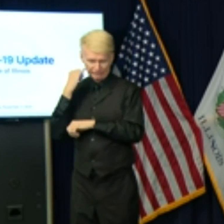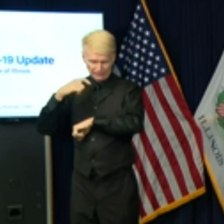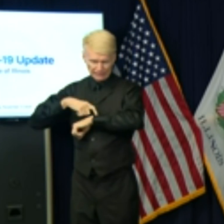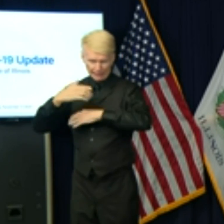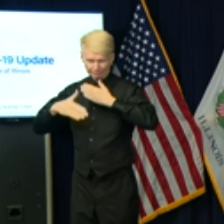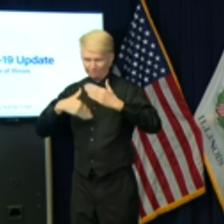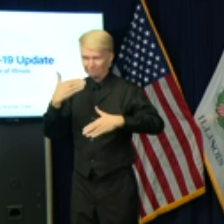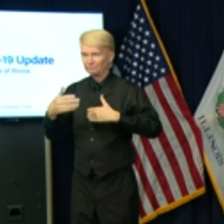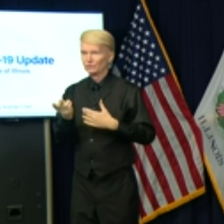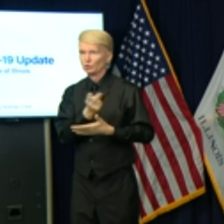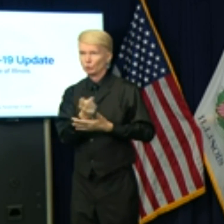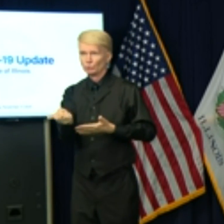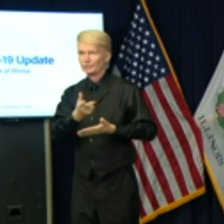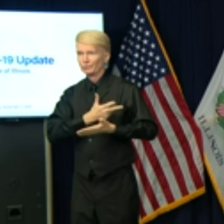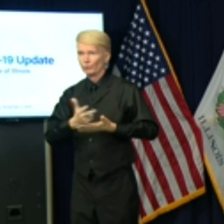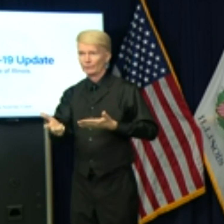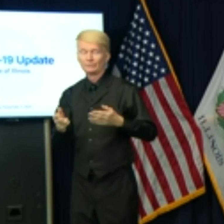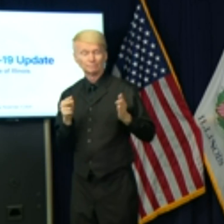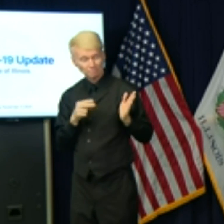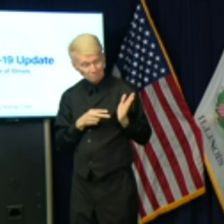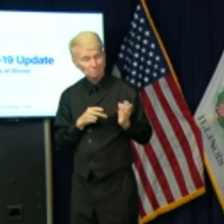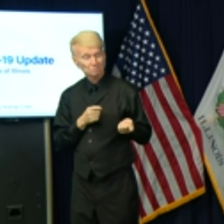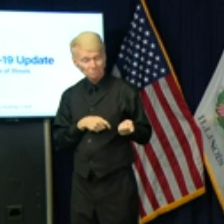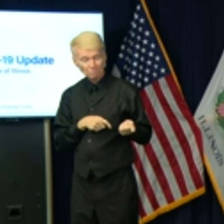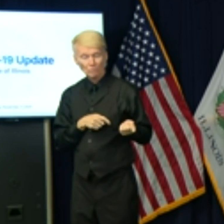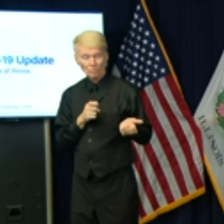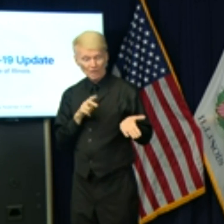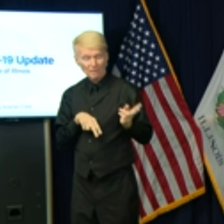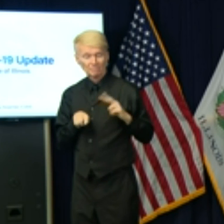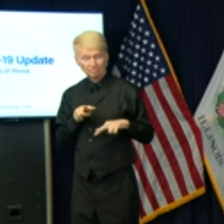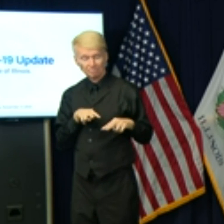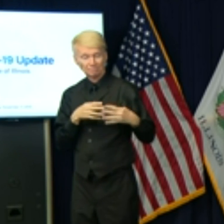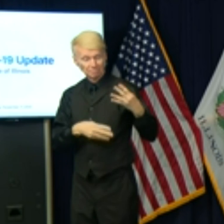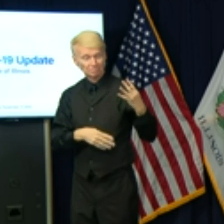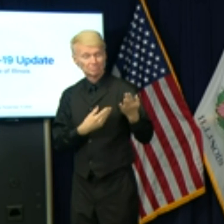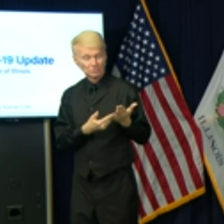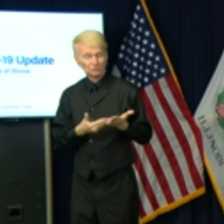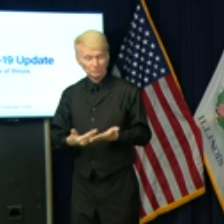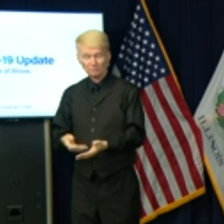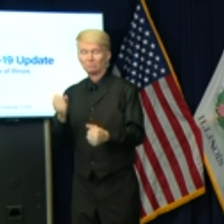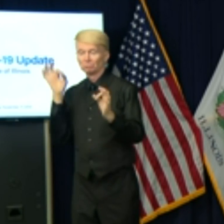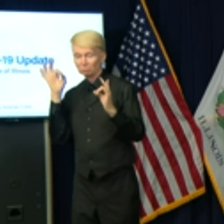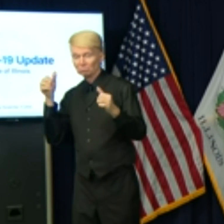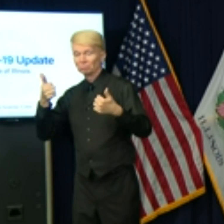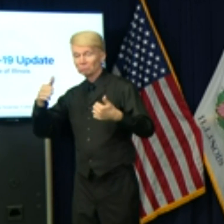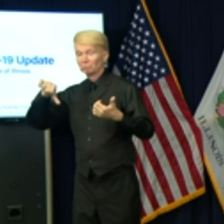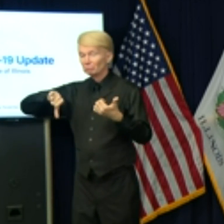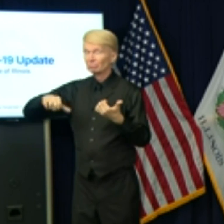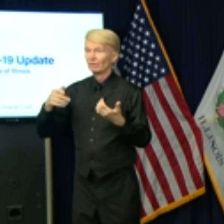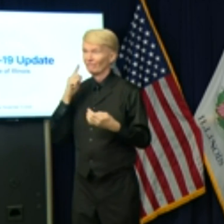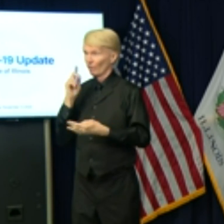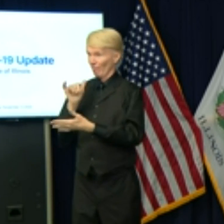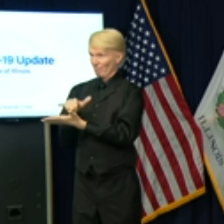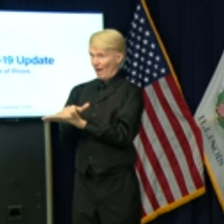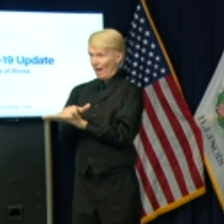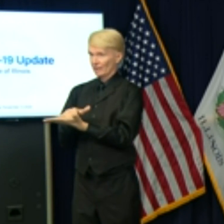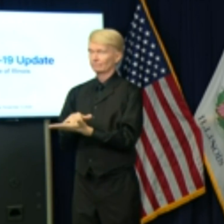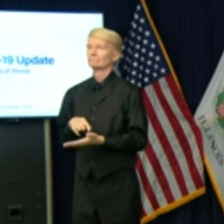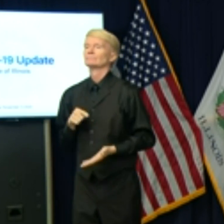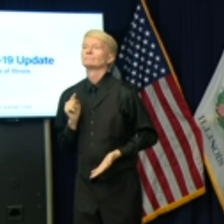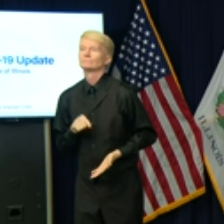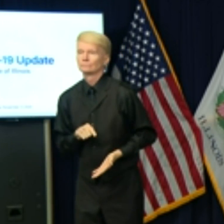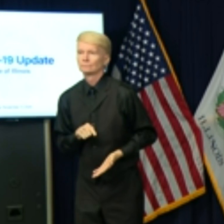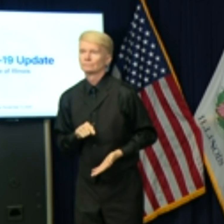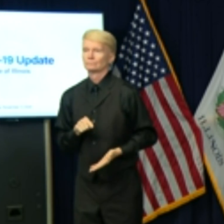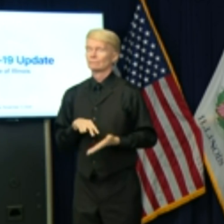revision to see, you know, to evaluate the data, to evaluate all the information, two to four weeks for that, that means